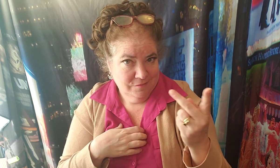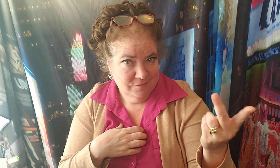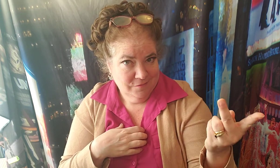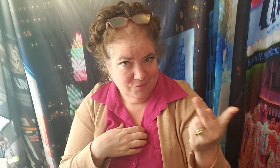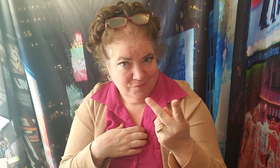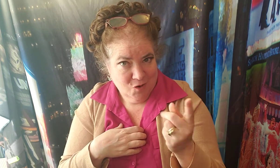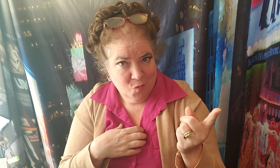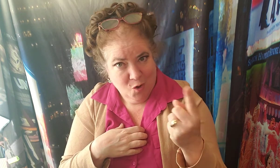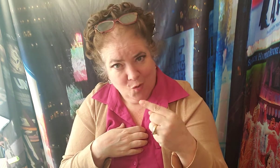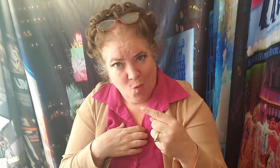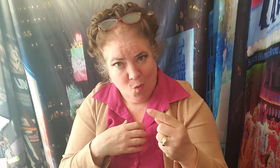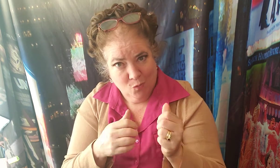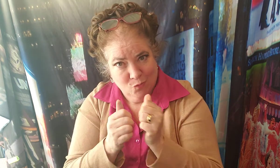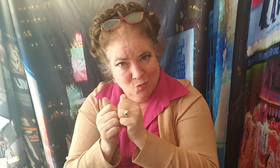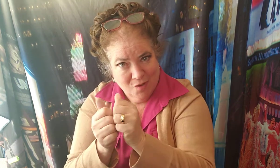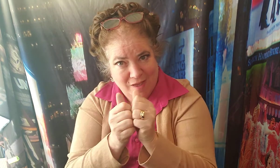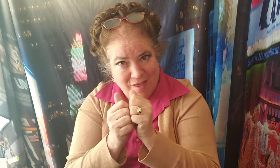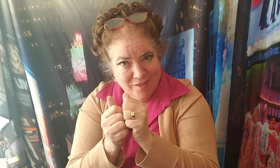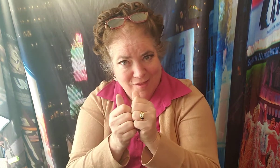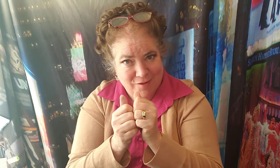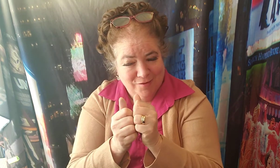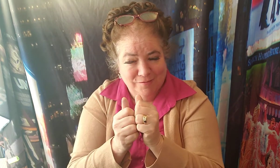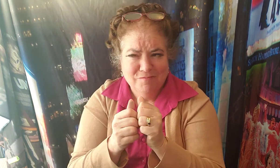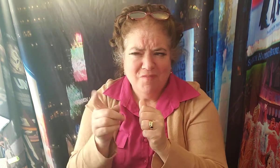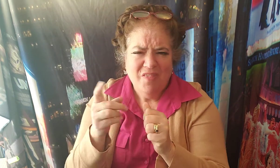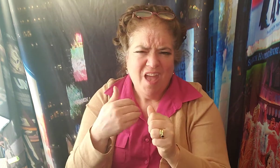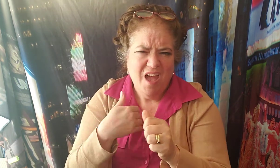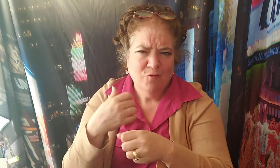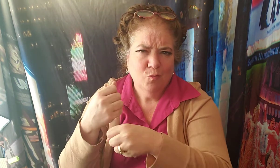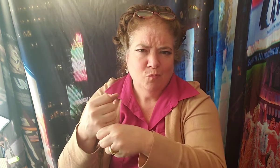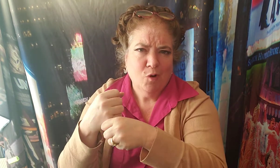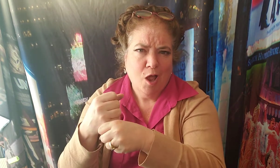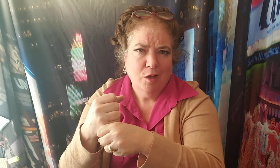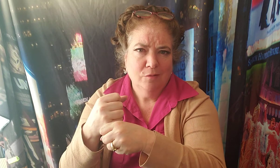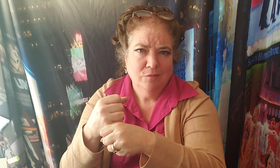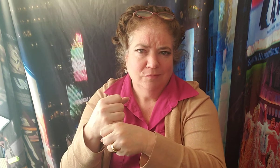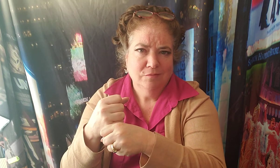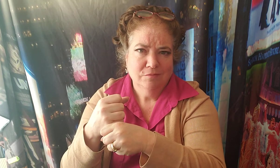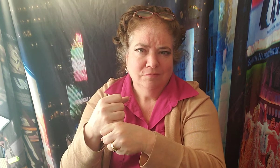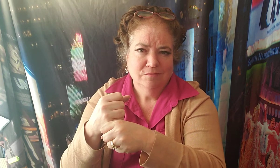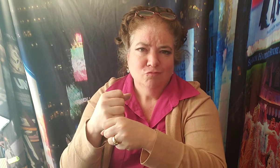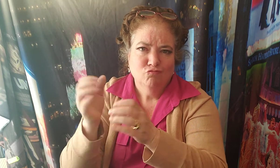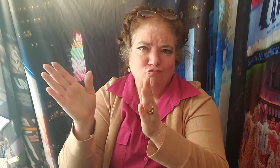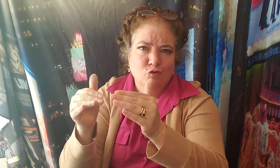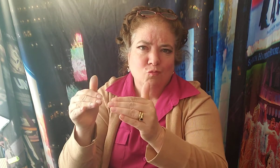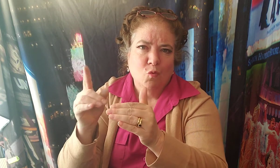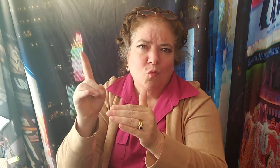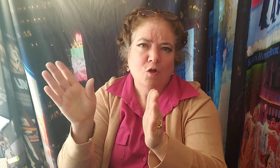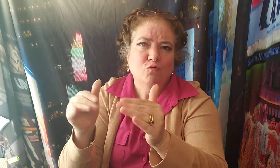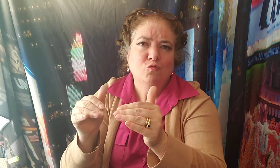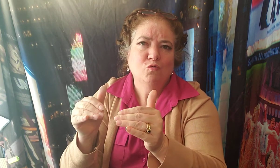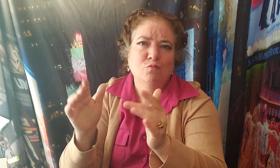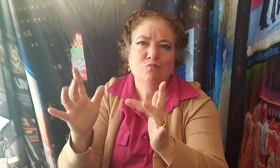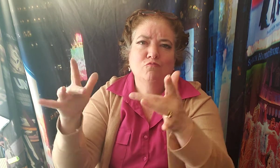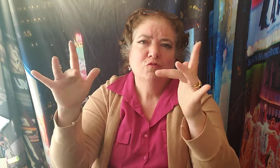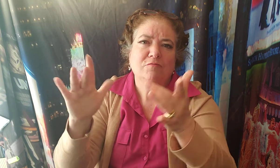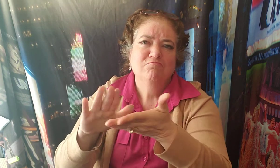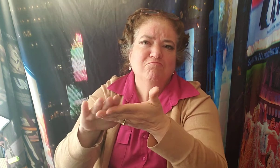There's a bridal suite One room, bright and neat Complete for